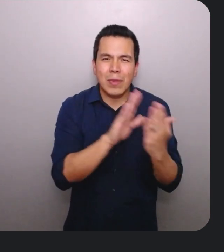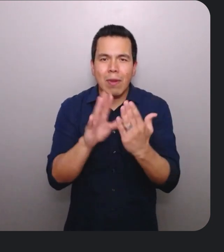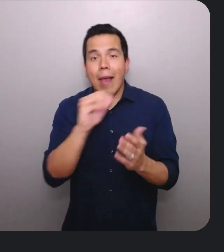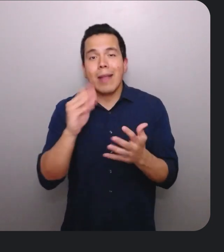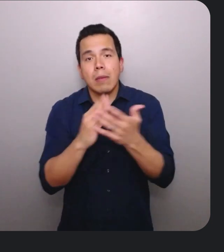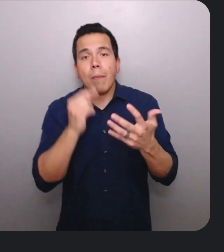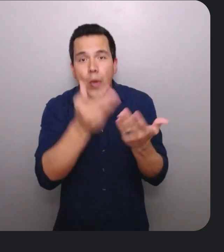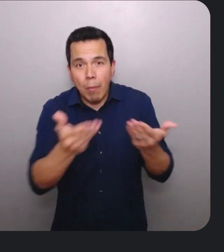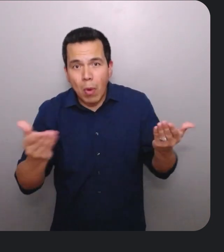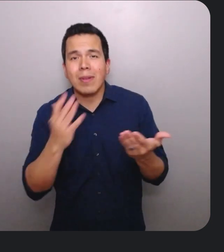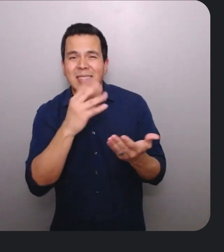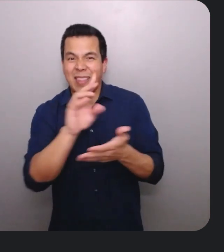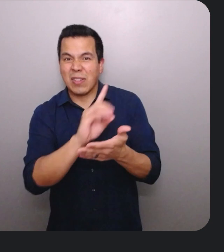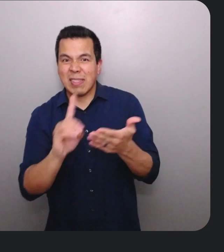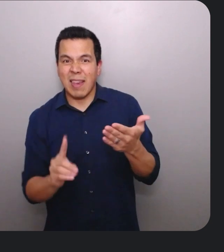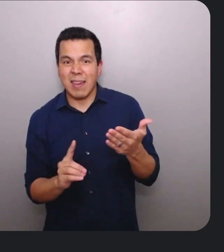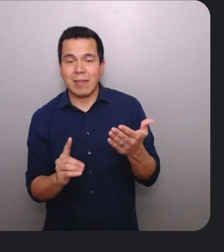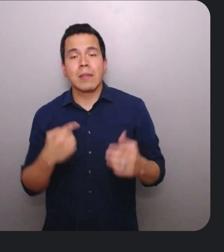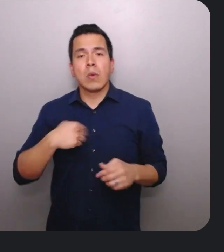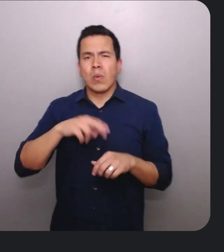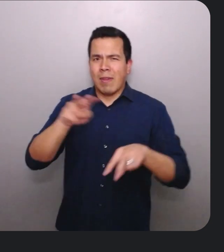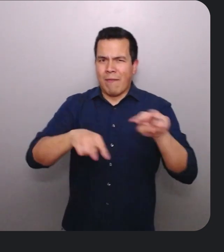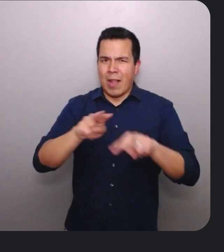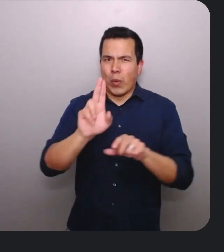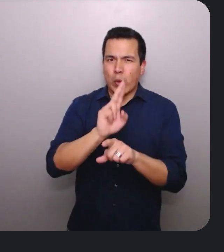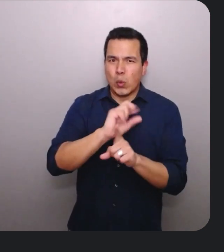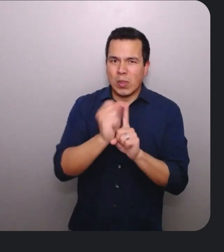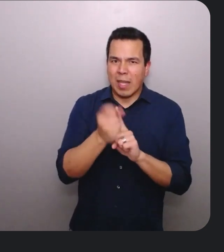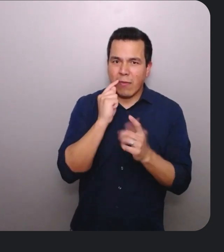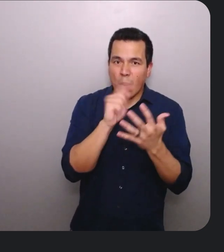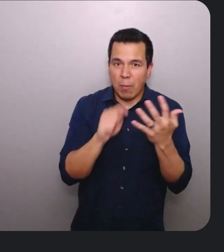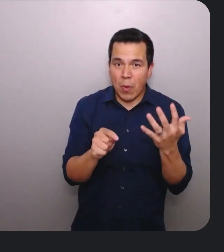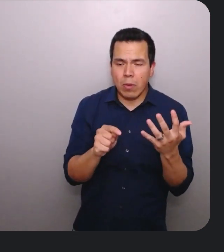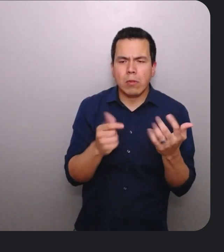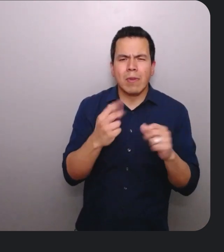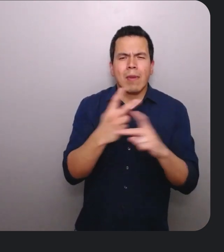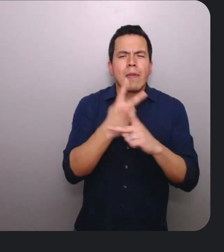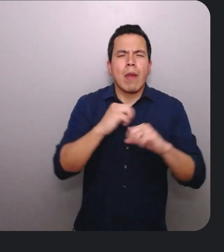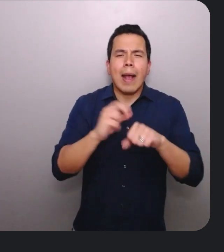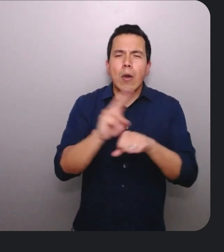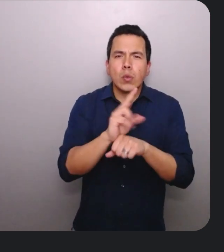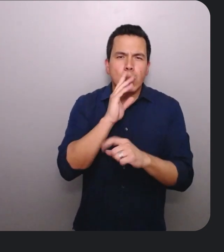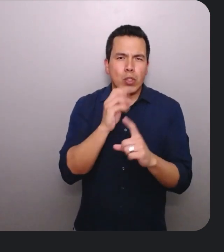designs. We also evaluated the use cases of the components and how users would achieve their navigation goals.